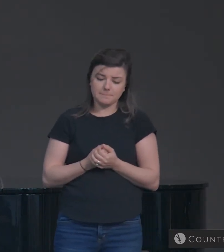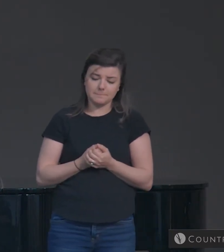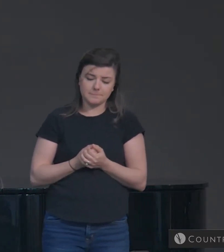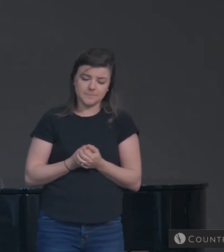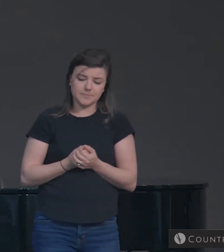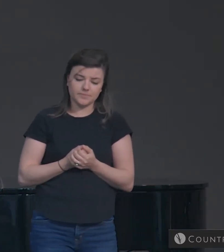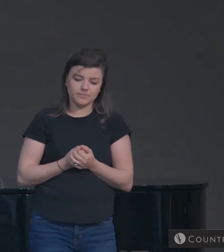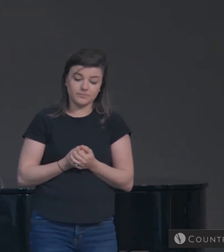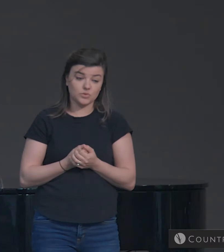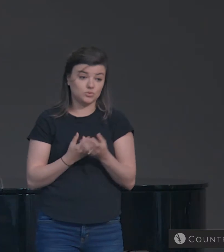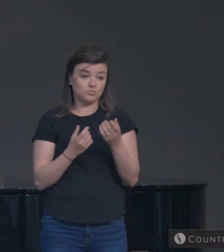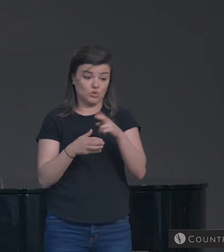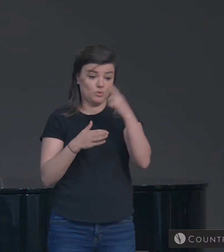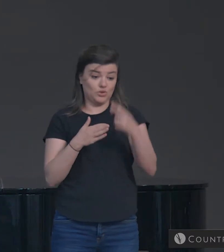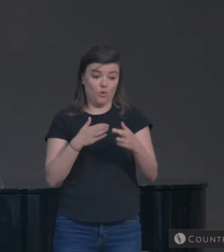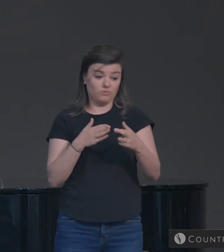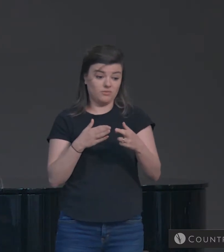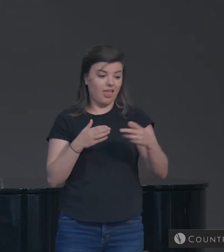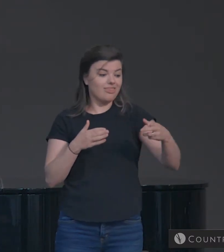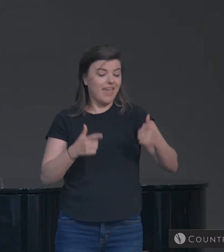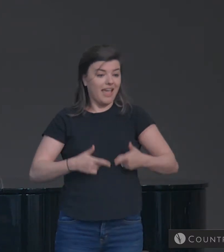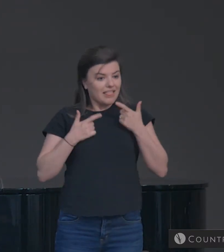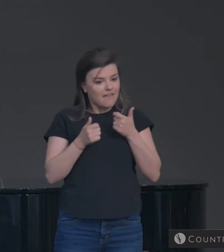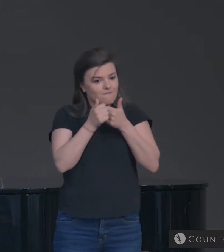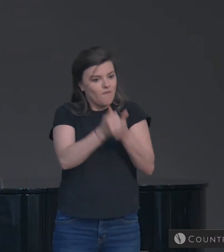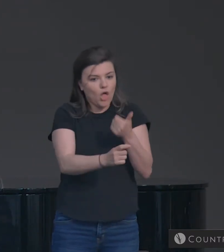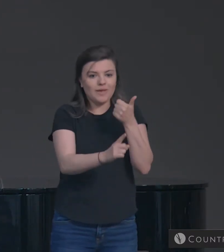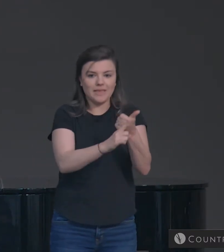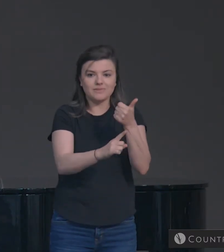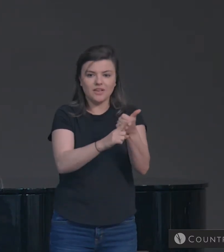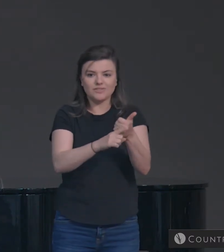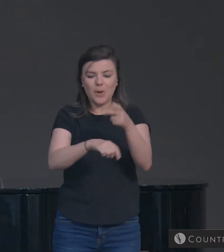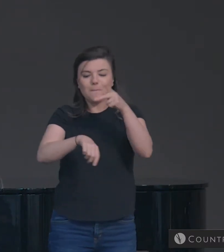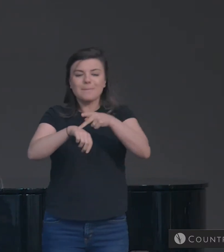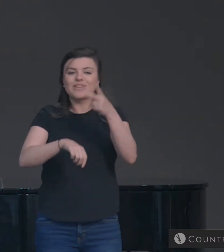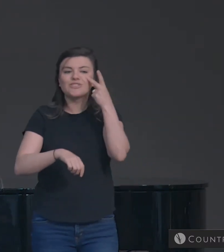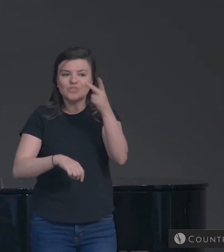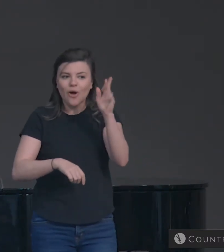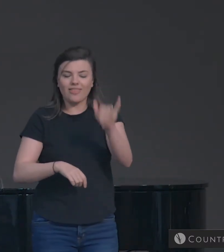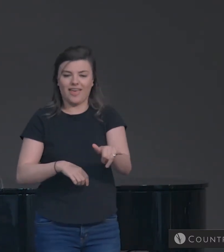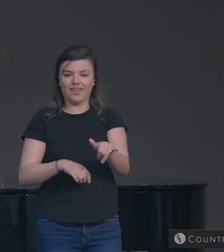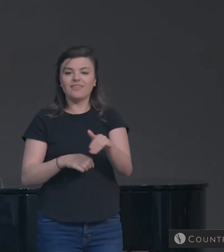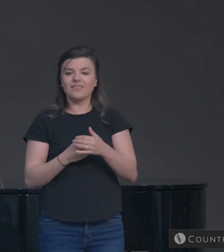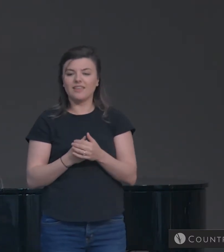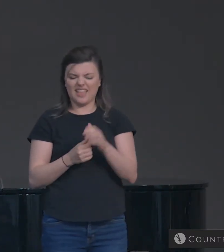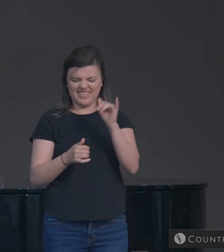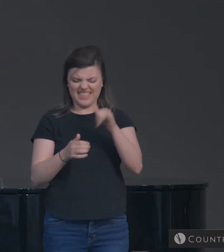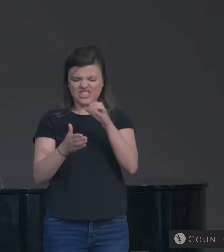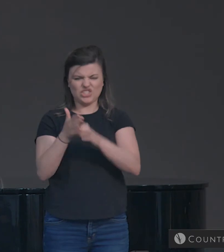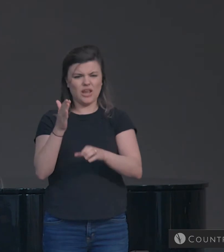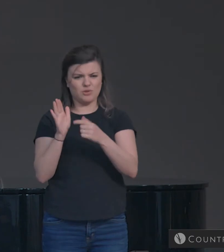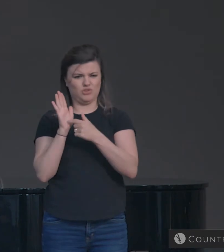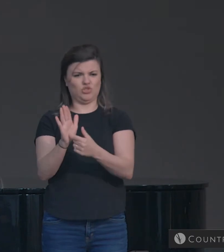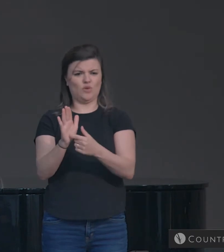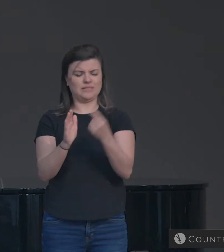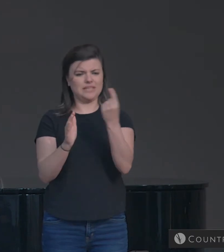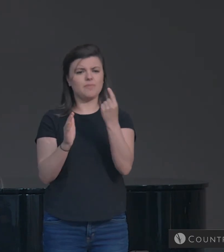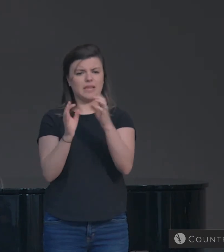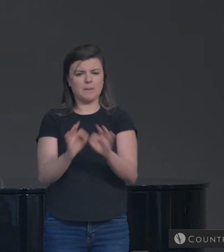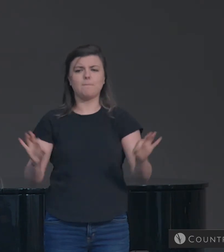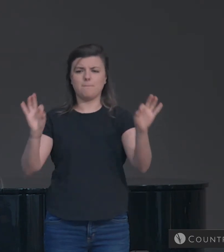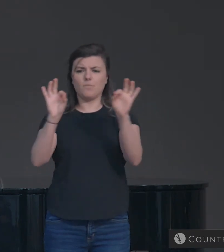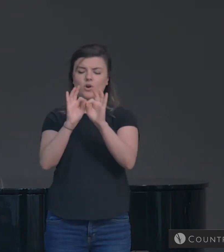And so they live for themselves. That tactic works. Peter saw it coming, though. He saw it coming. Right here in this chapter, he points out something extremely important.